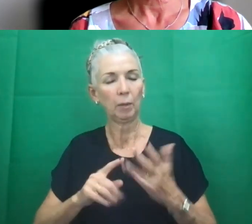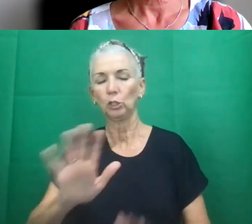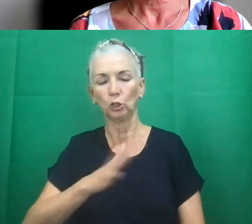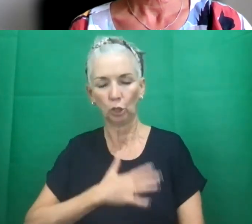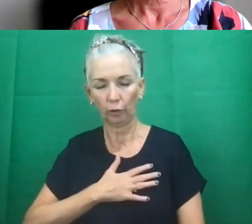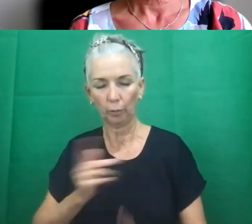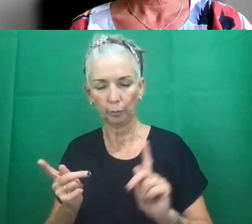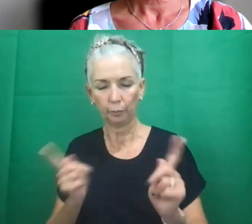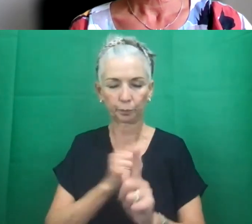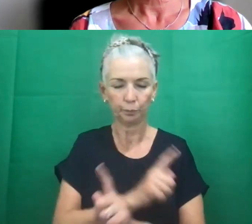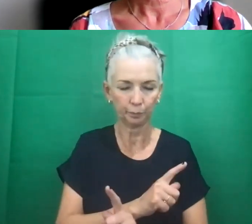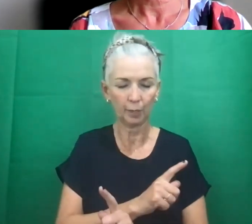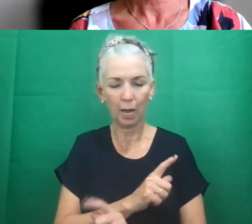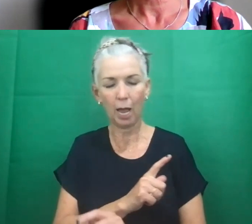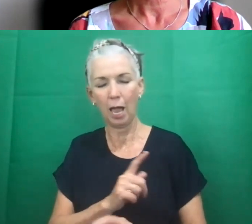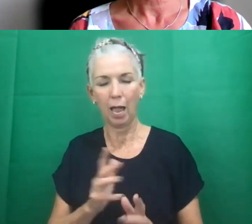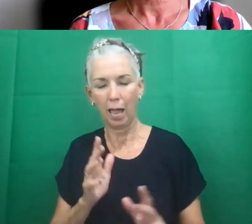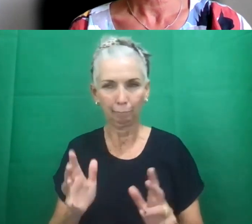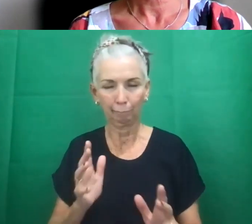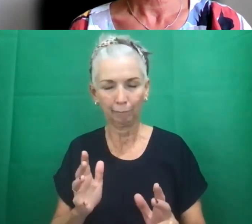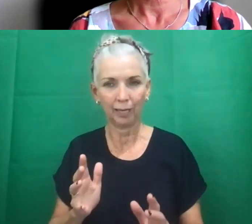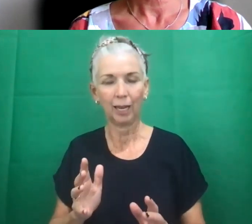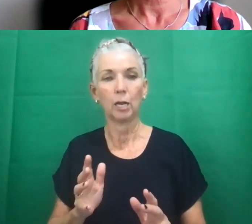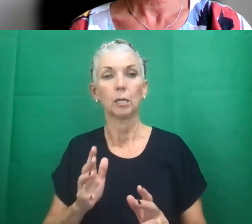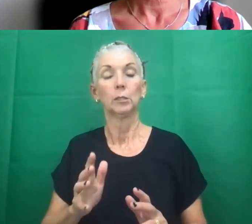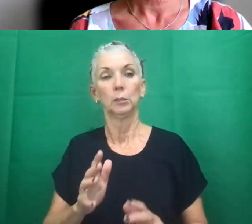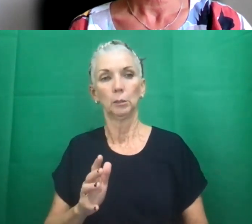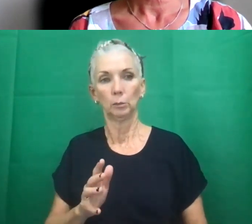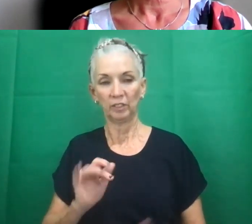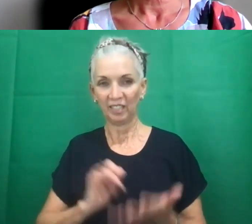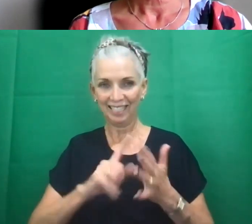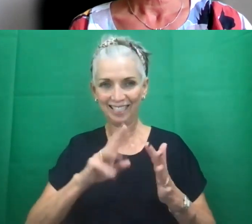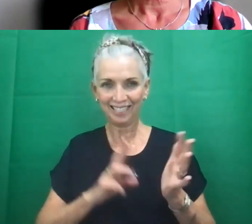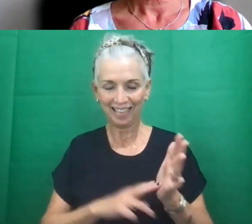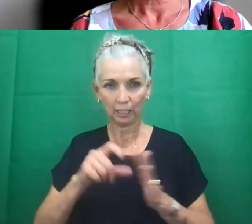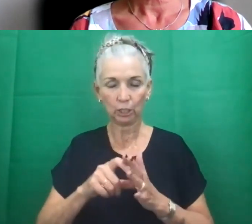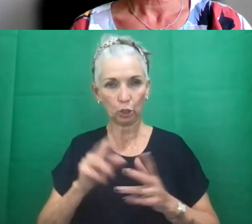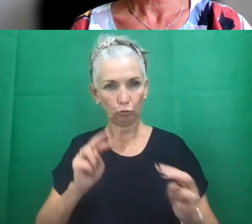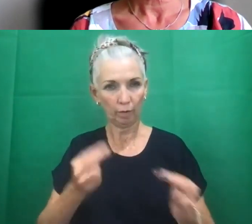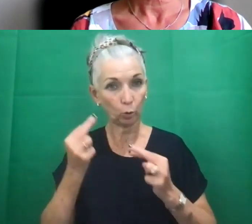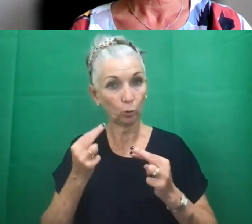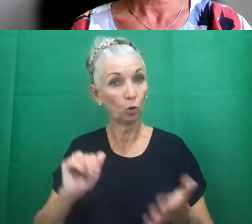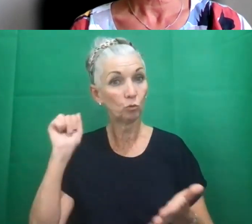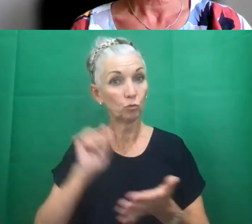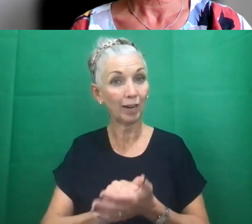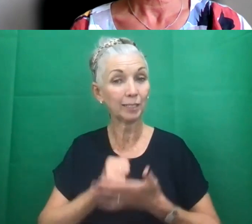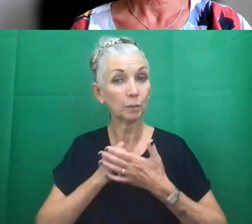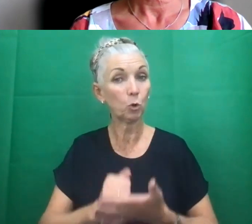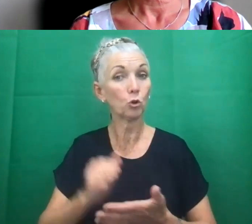bit rubbish with acronyms sometimes. And the center of you, is it the right support in the right place at the right time with the